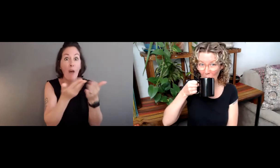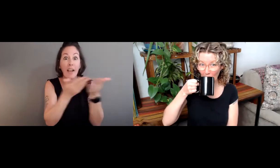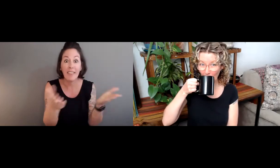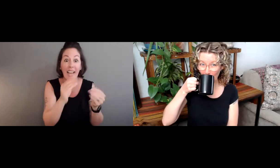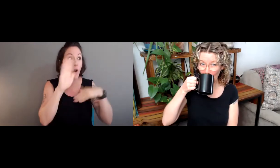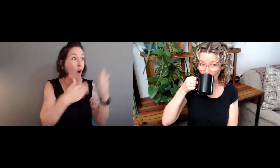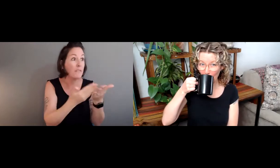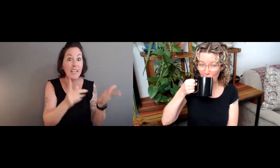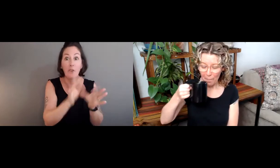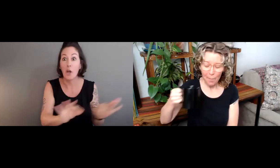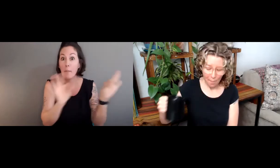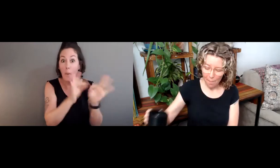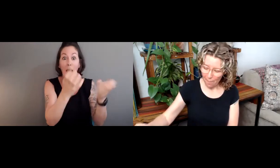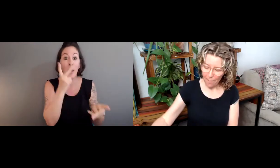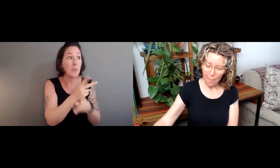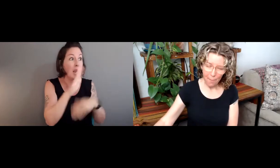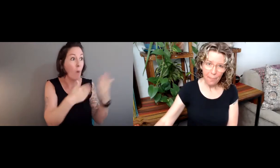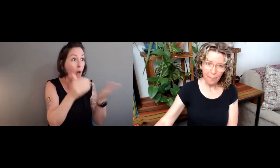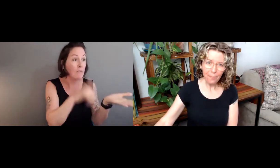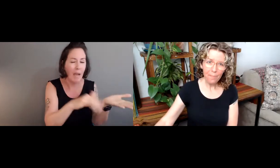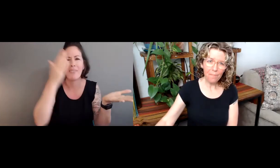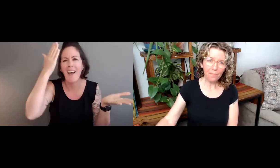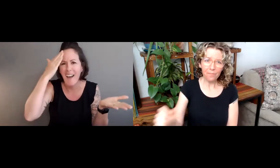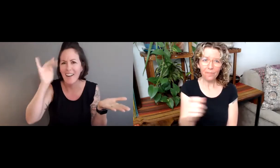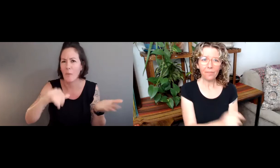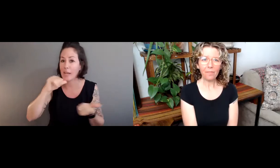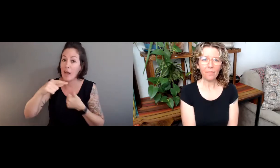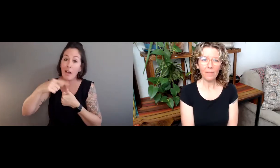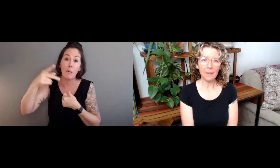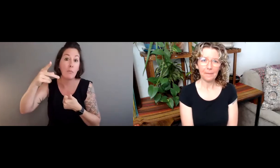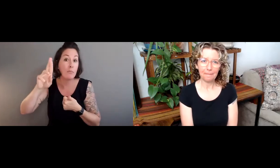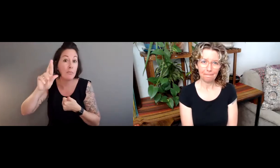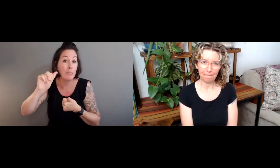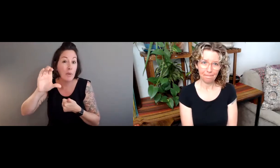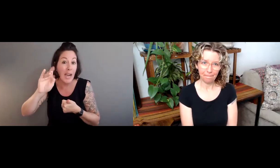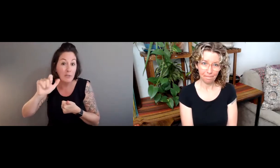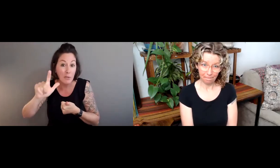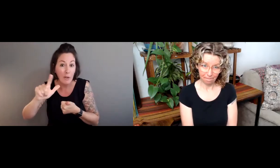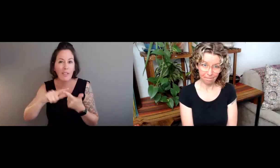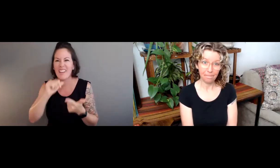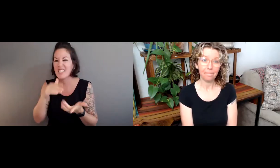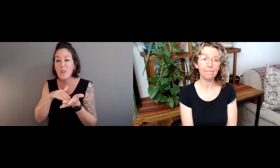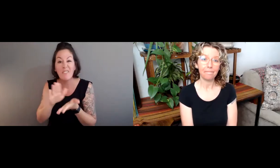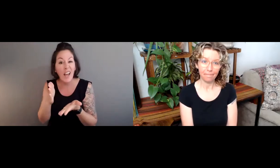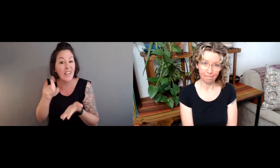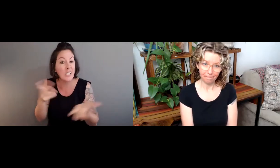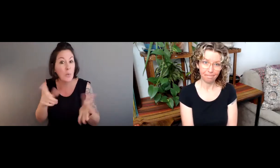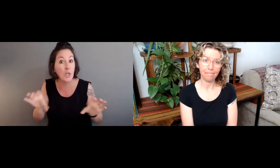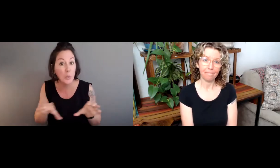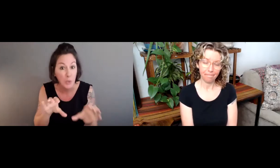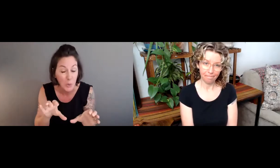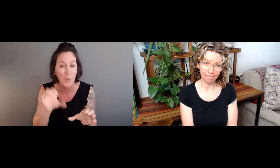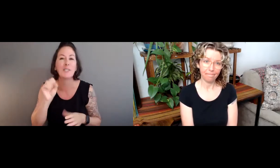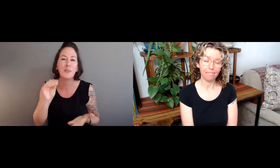The idea of I see all of the things and all of the things are important. We want to keep all of that. But, of course, is it